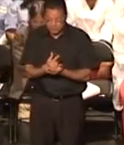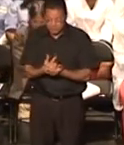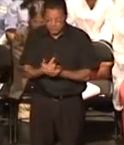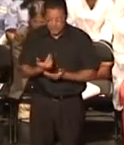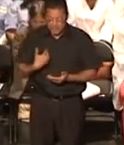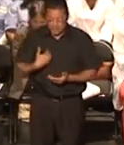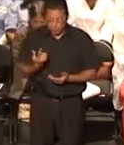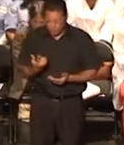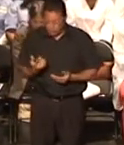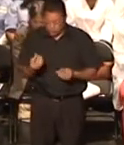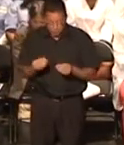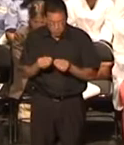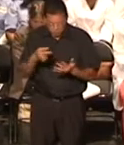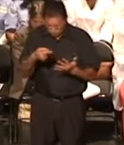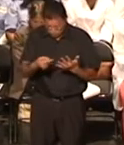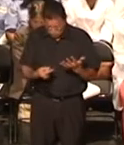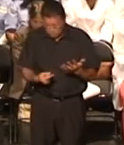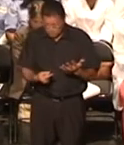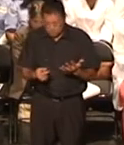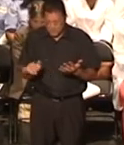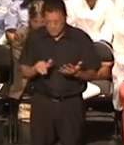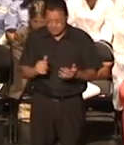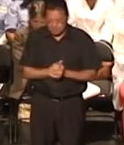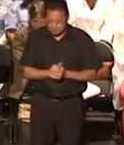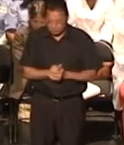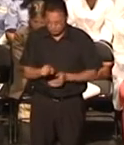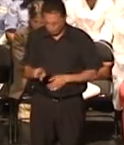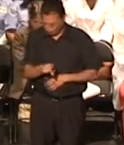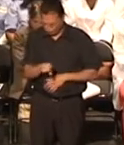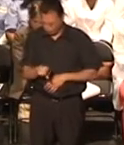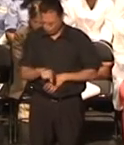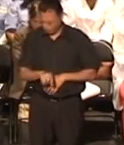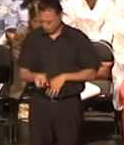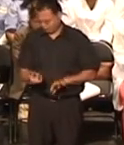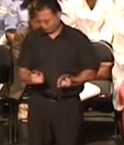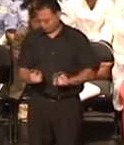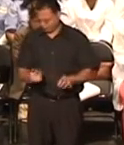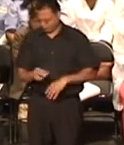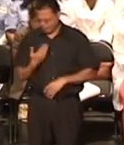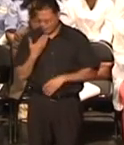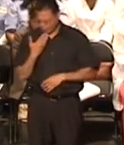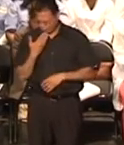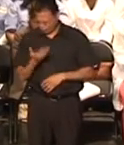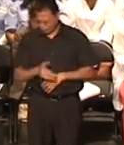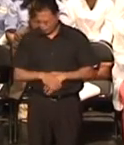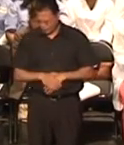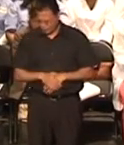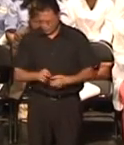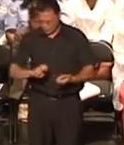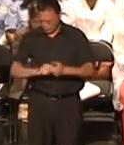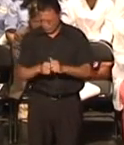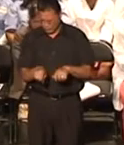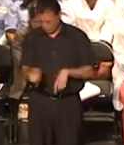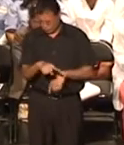one or more of things like you're not good enough you've been in too much trouble